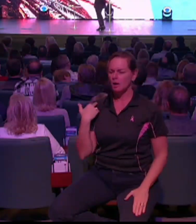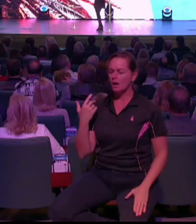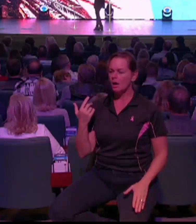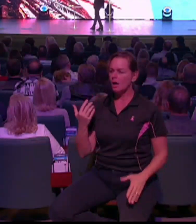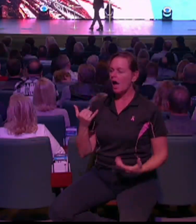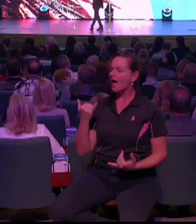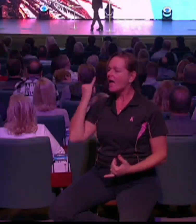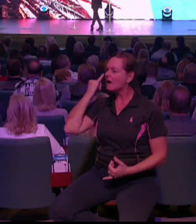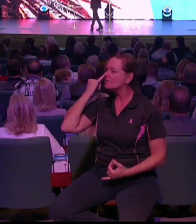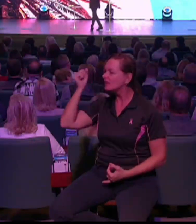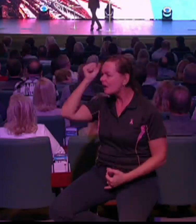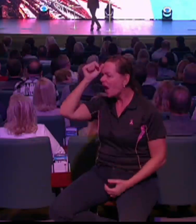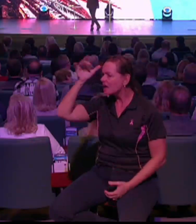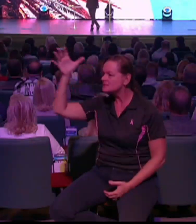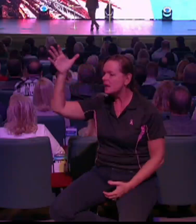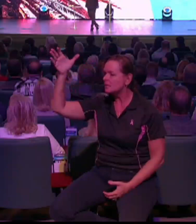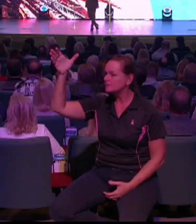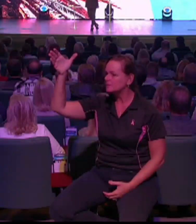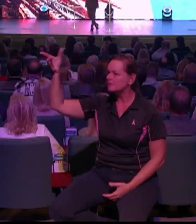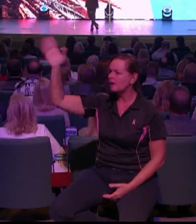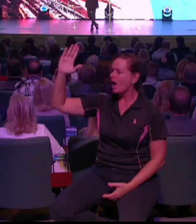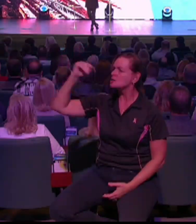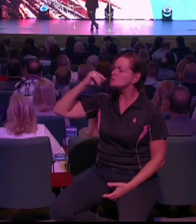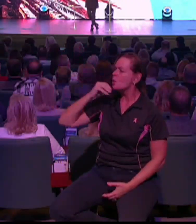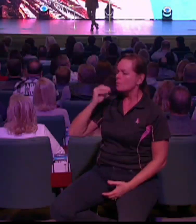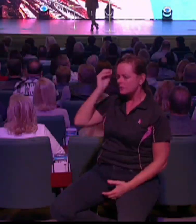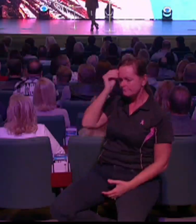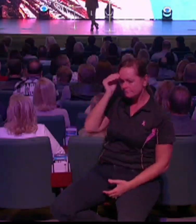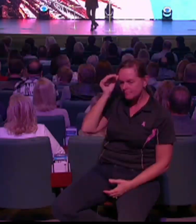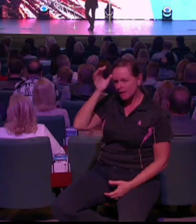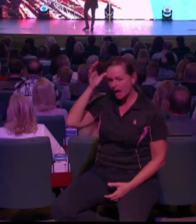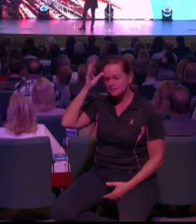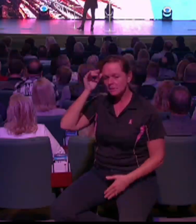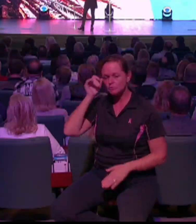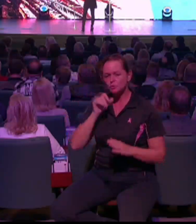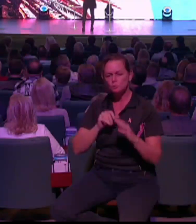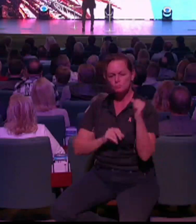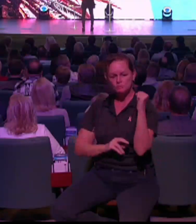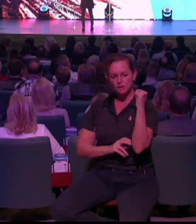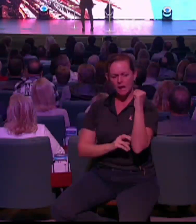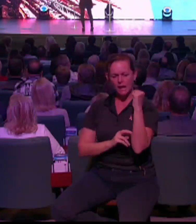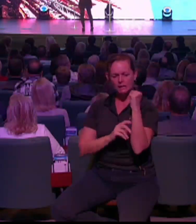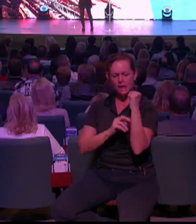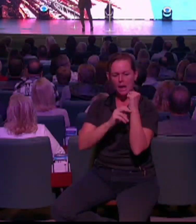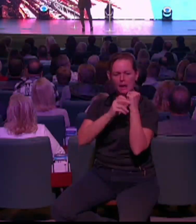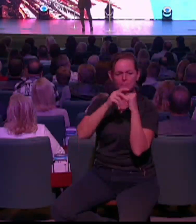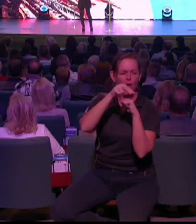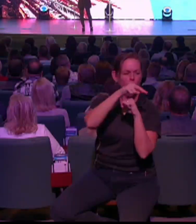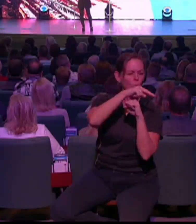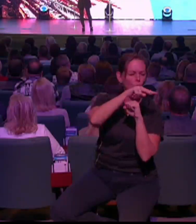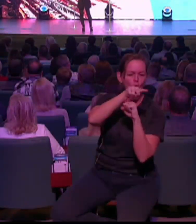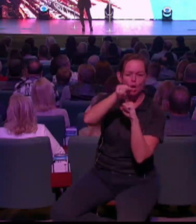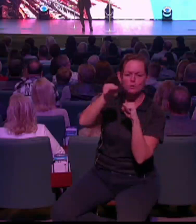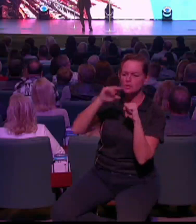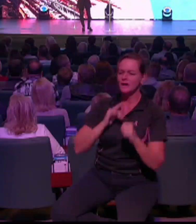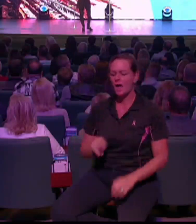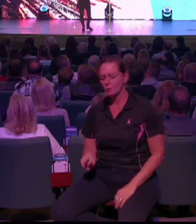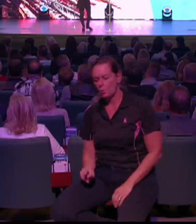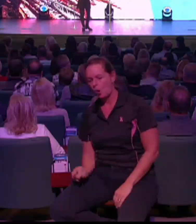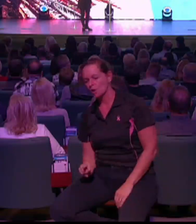climbing a tower because you get an aerial view. And that's something I actually love about being older is having an aerial view